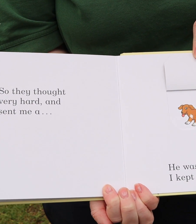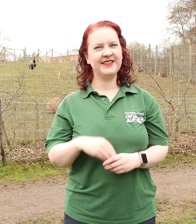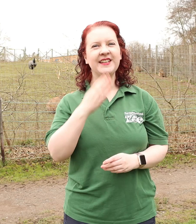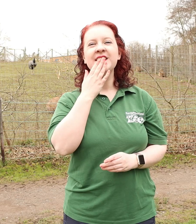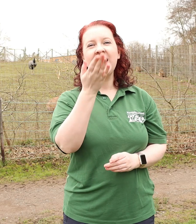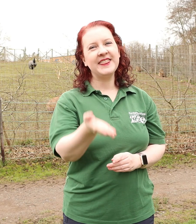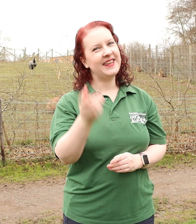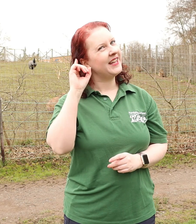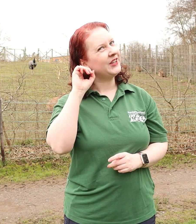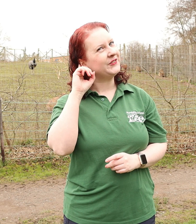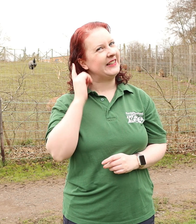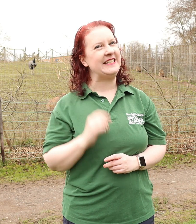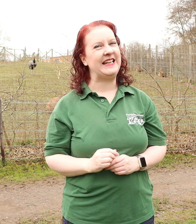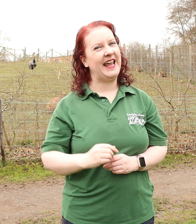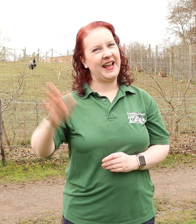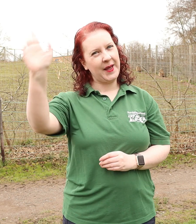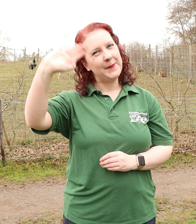Thank you for listening. Bye.